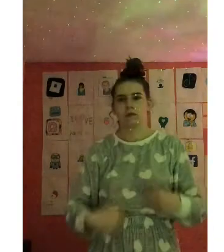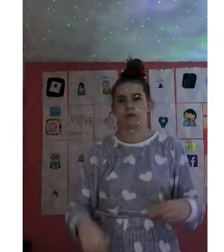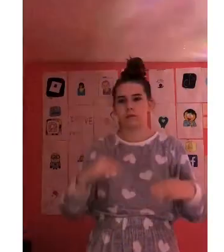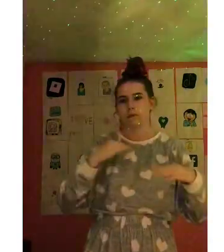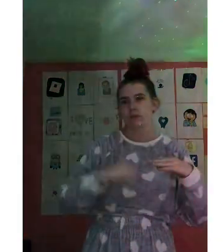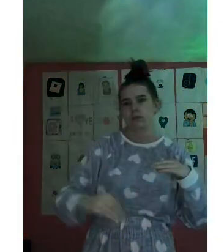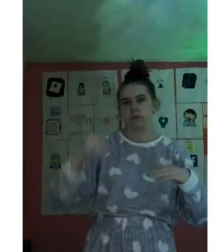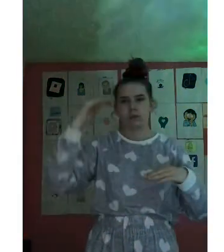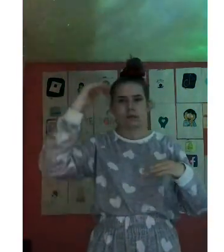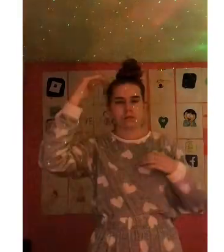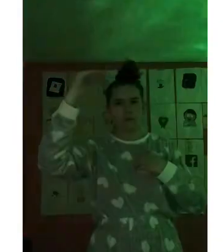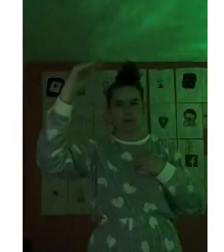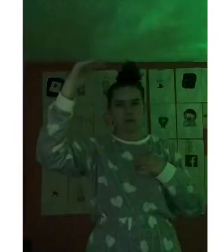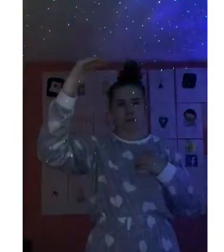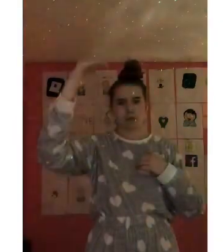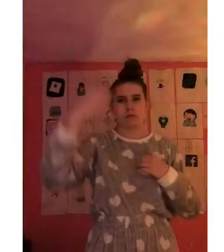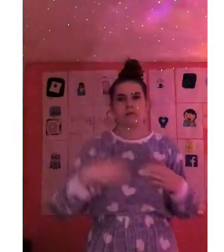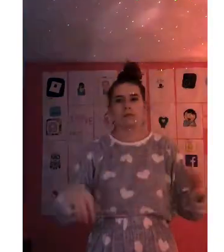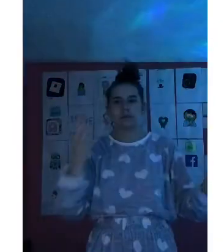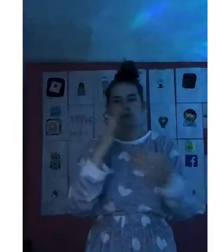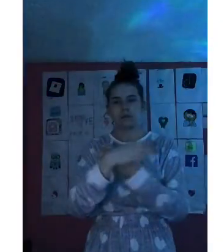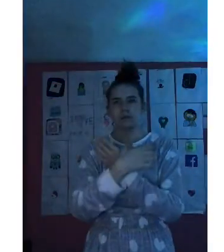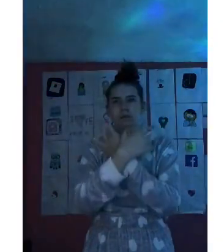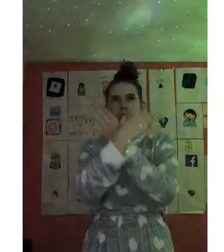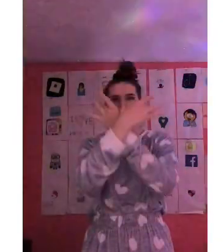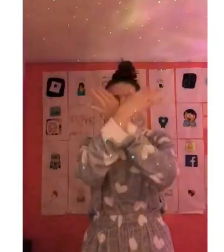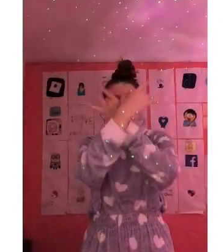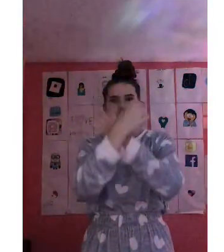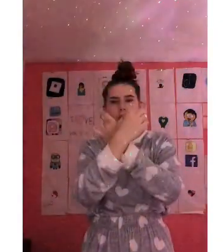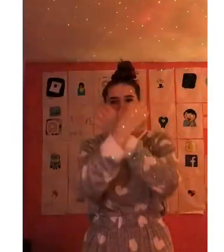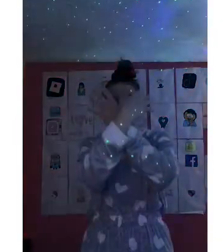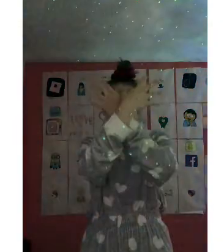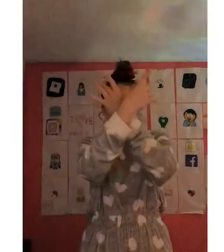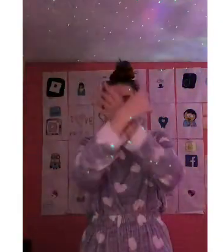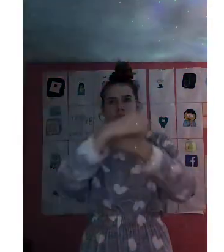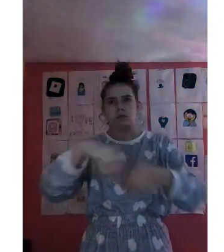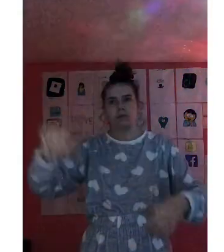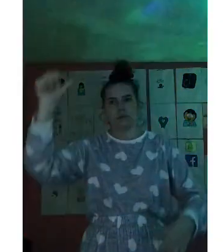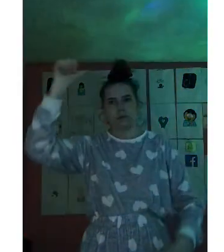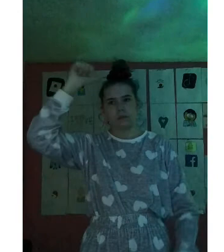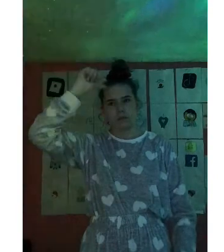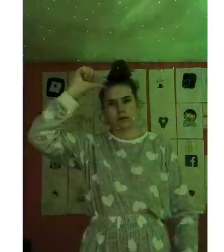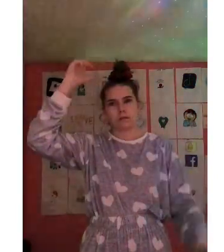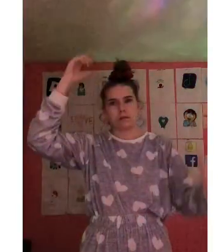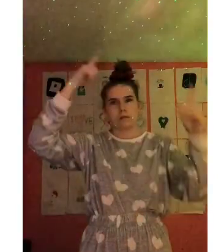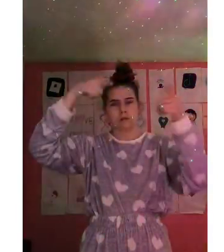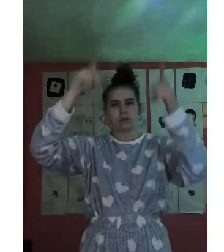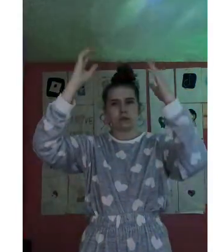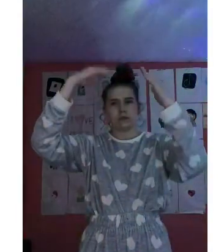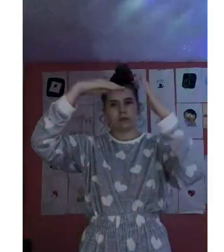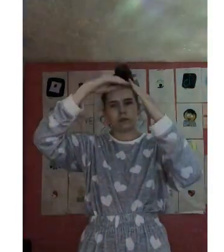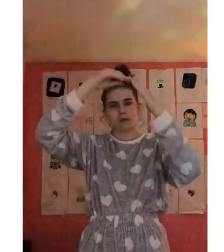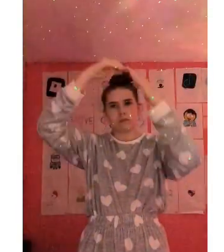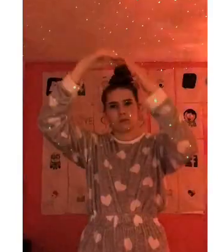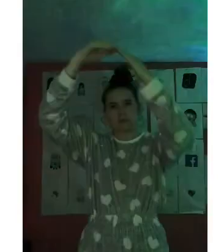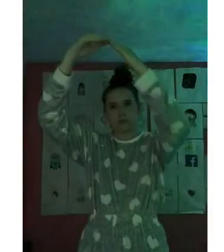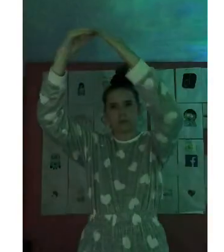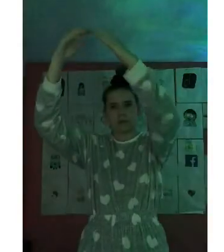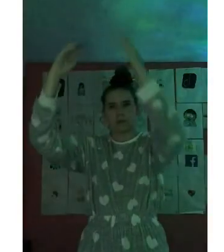I have become Spread your wings and I know the one God took you by He said,